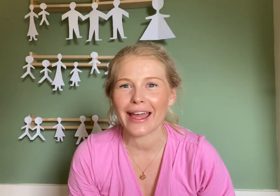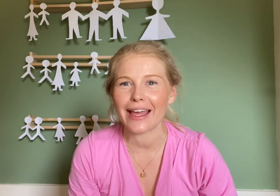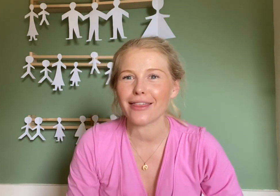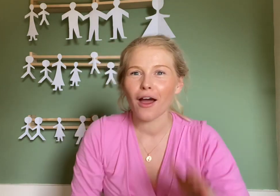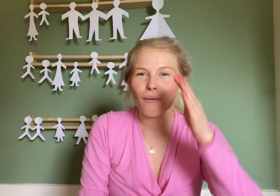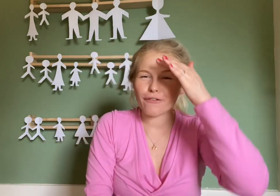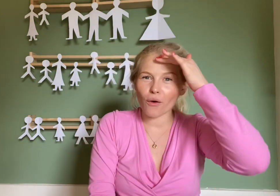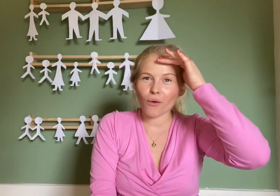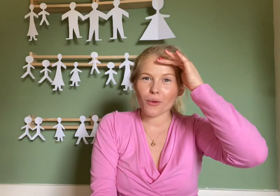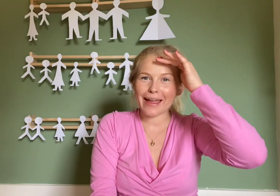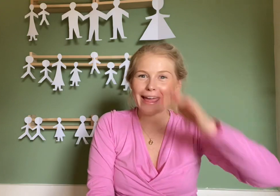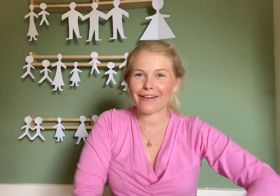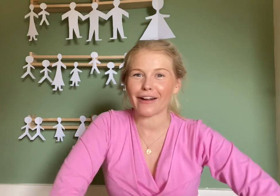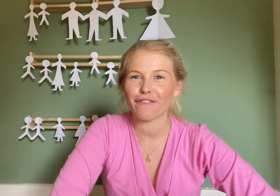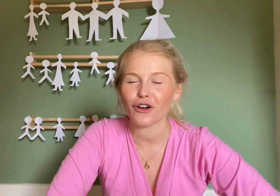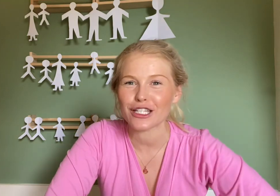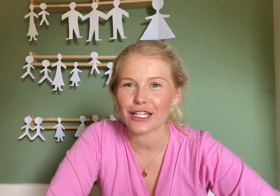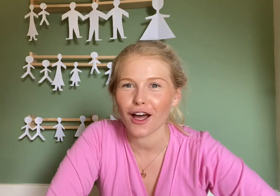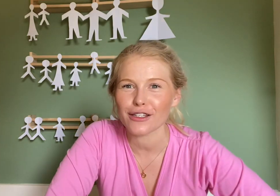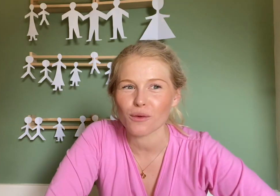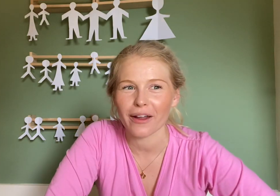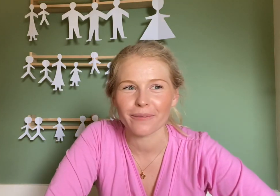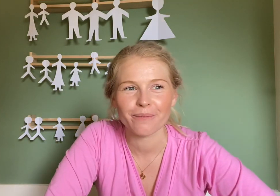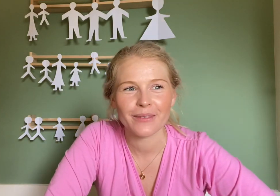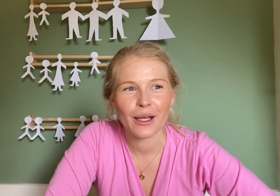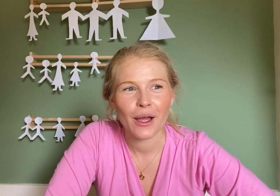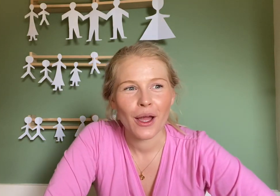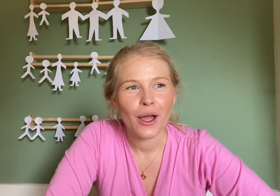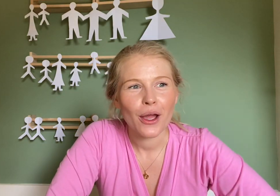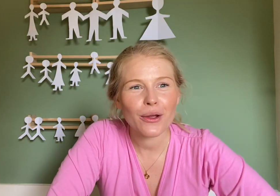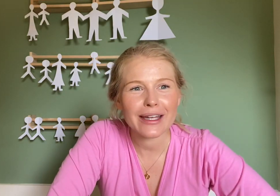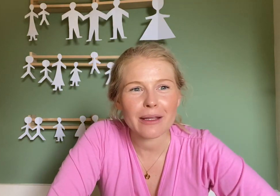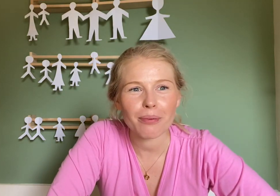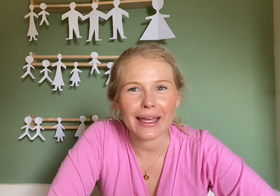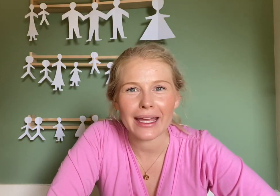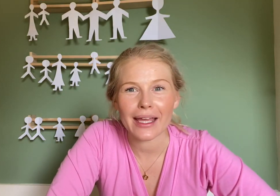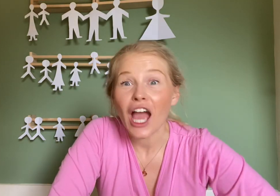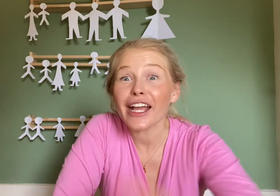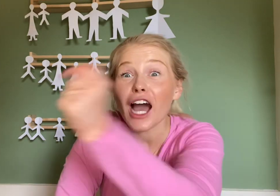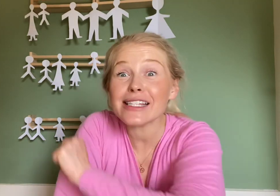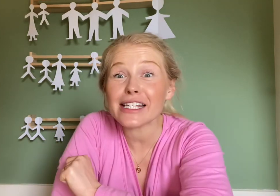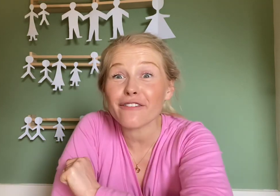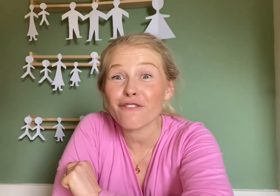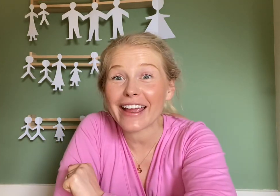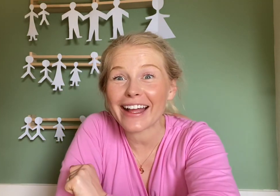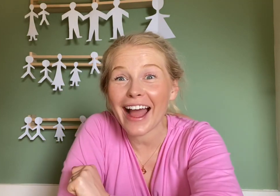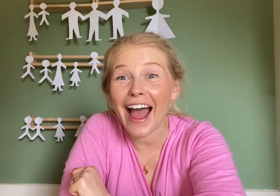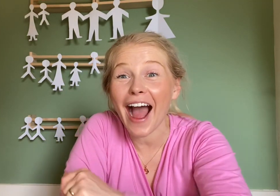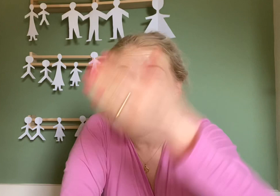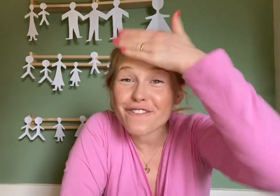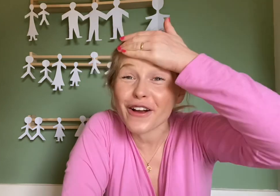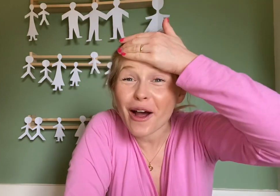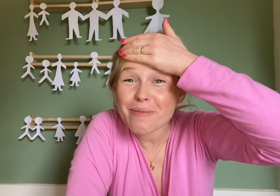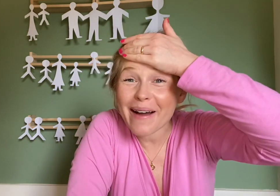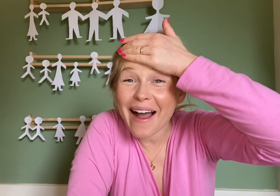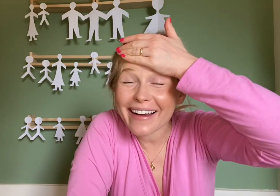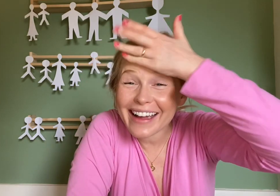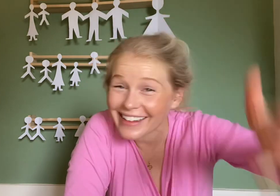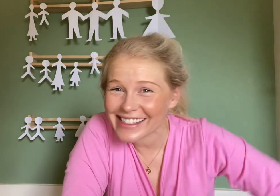we've got all the way here and I've forgotten the last one. Who could it be? Cousin finger. I forgot about our cousin.